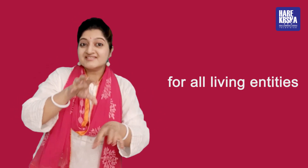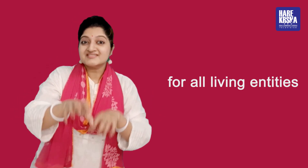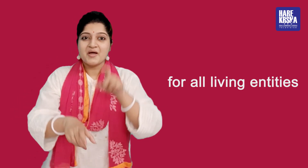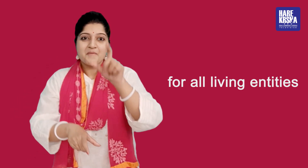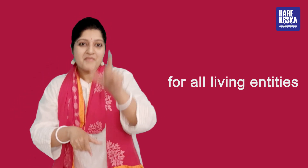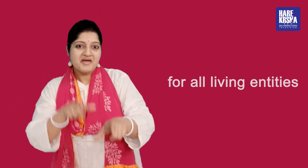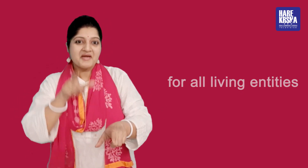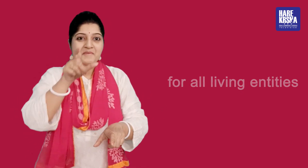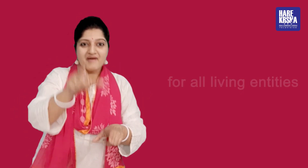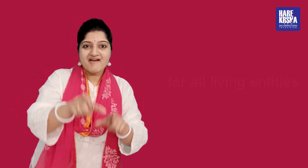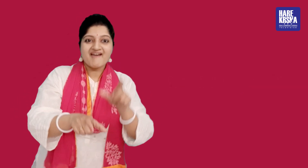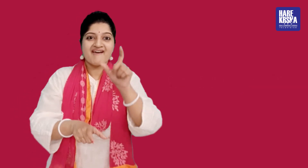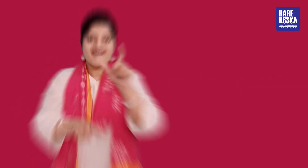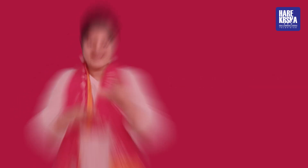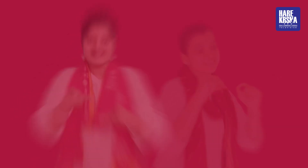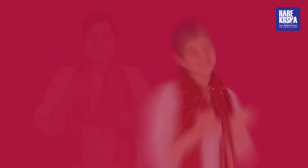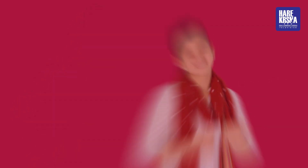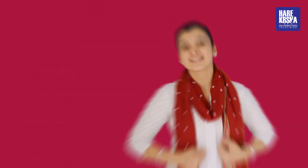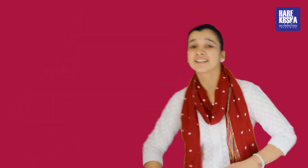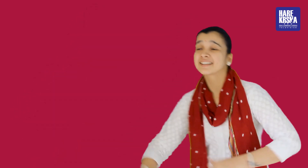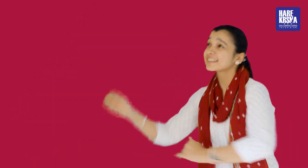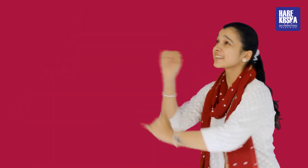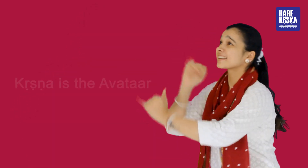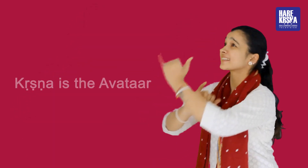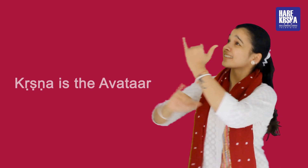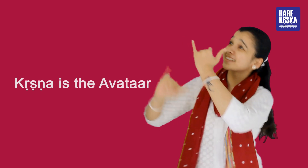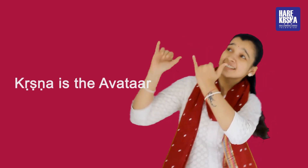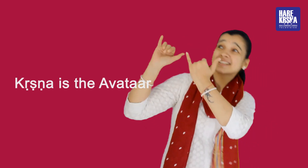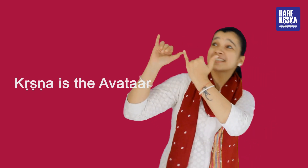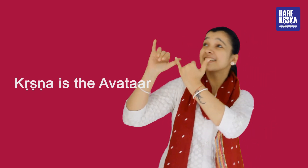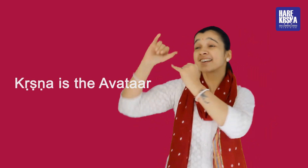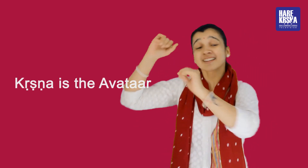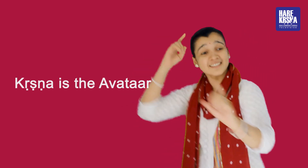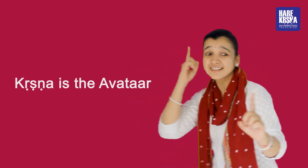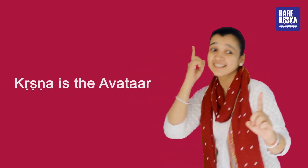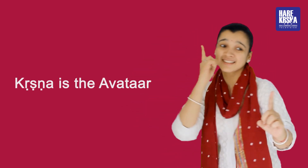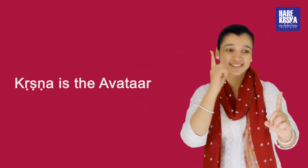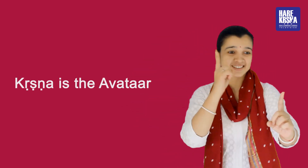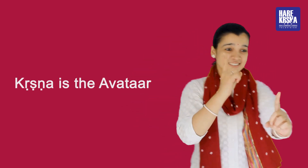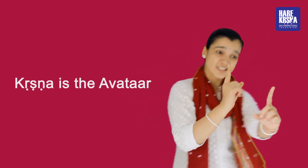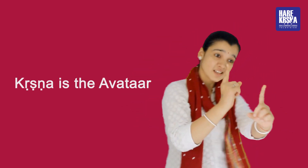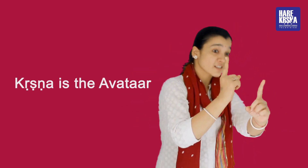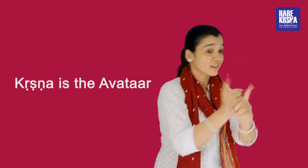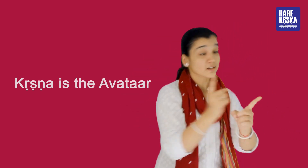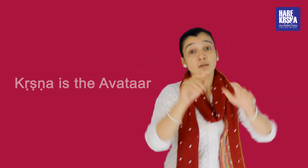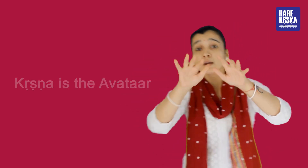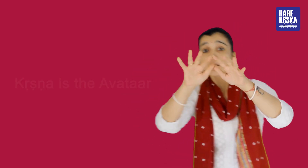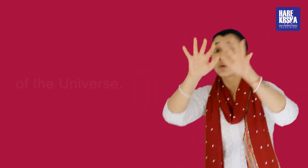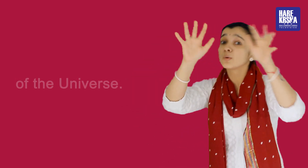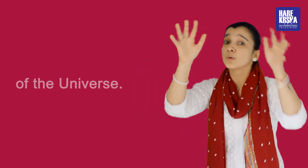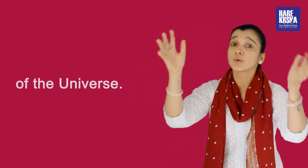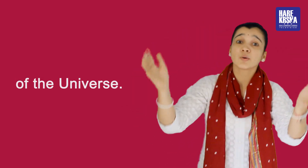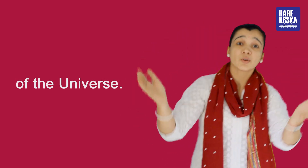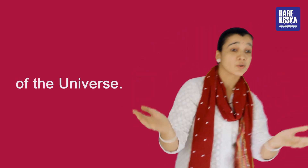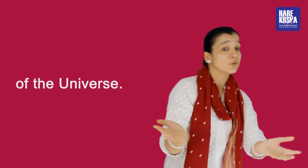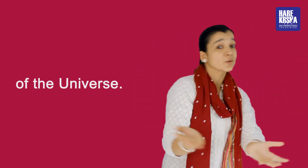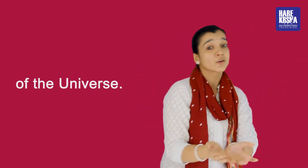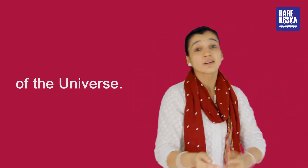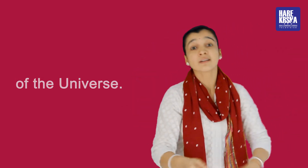Krishna is the avatar of the